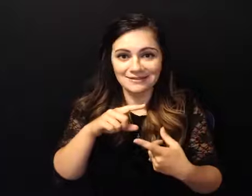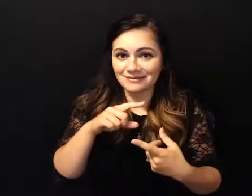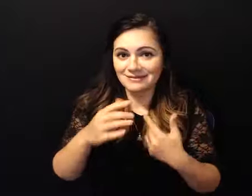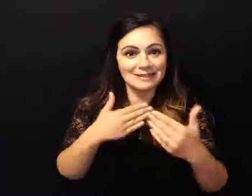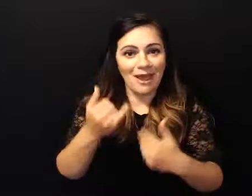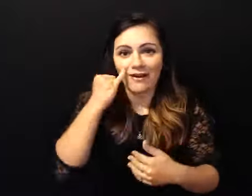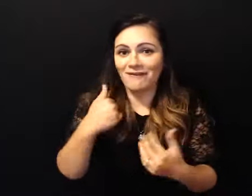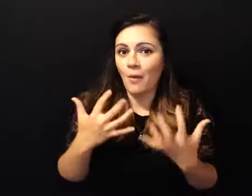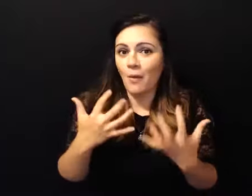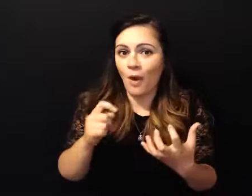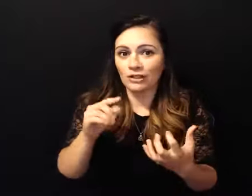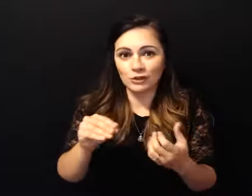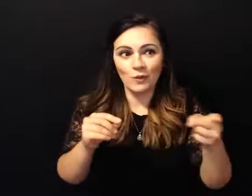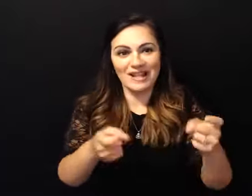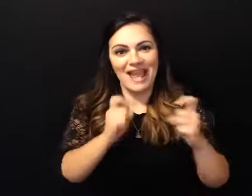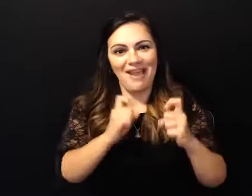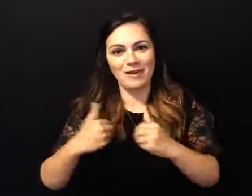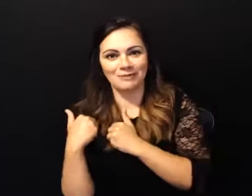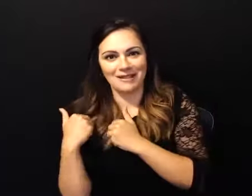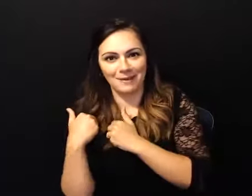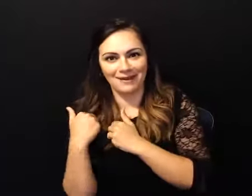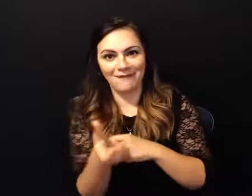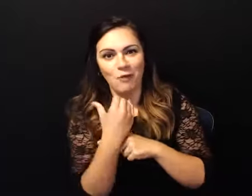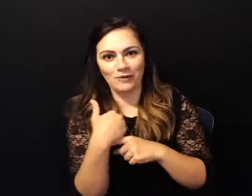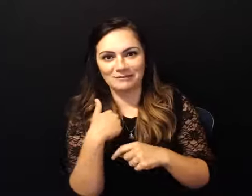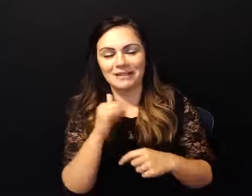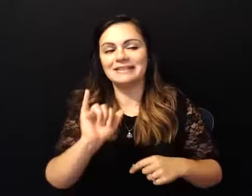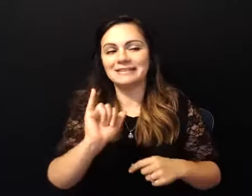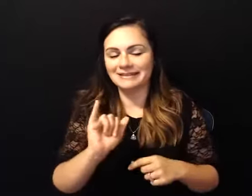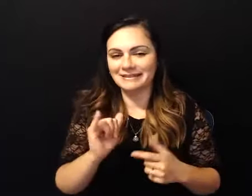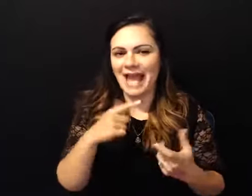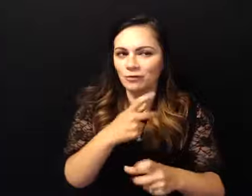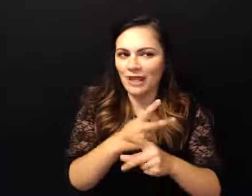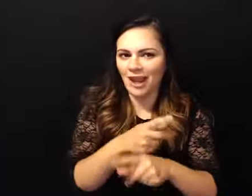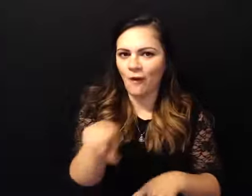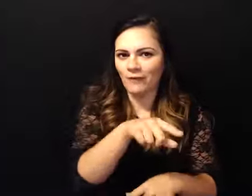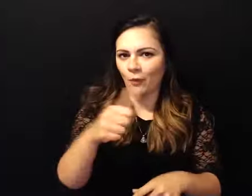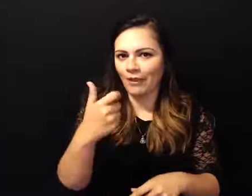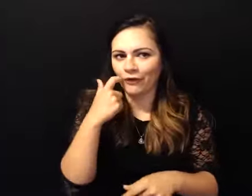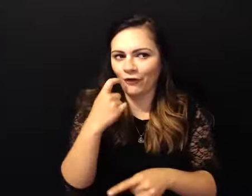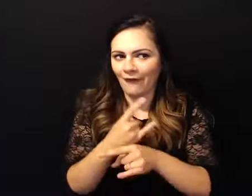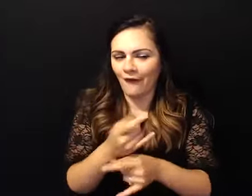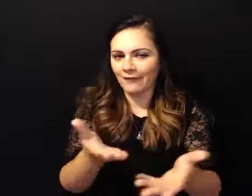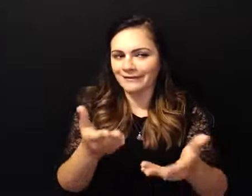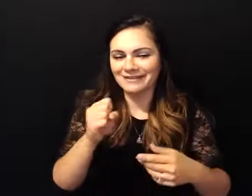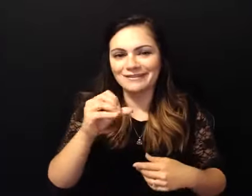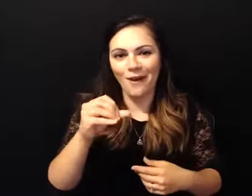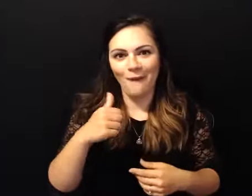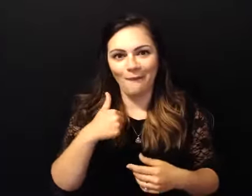so it got me to meetings when sometimes i didn't want to go um so i'm doing alcoholics anonymous i'm doing all these things my sponsor has this thing